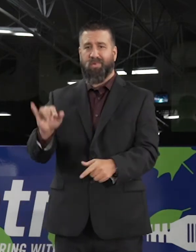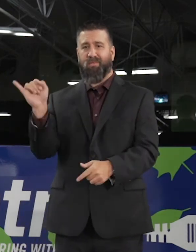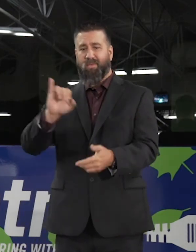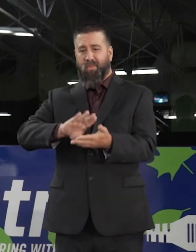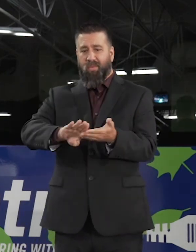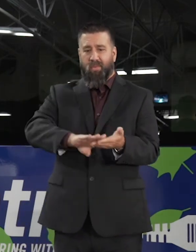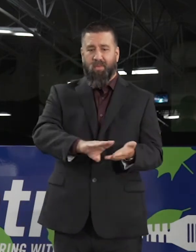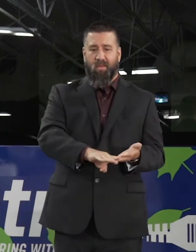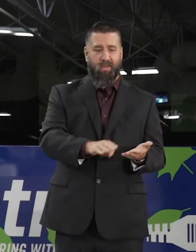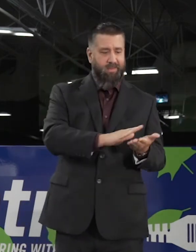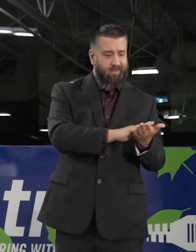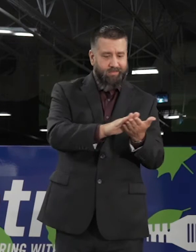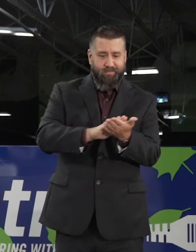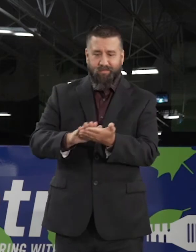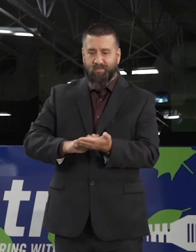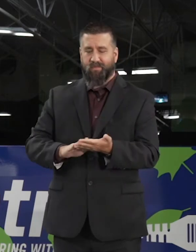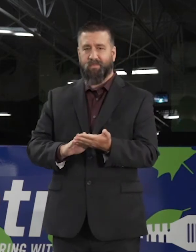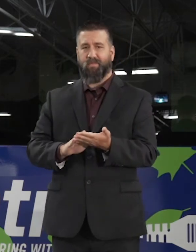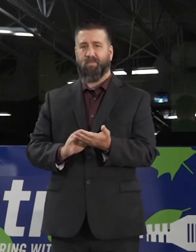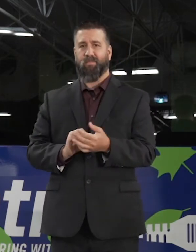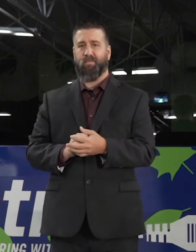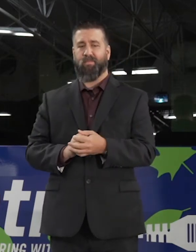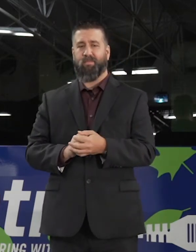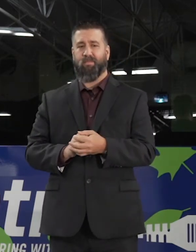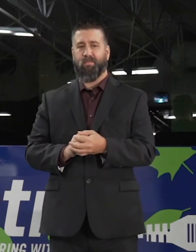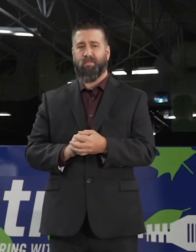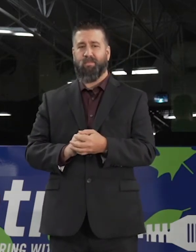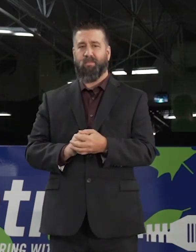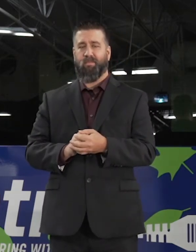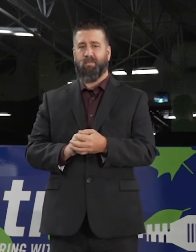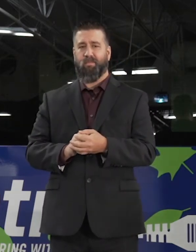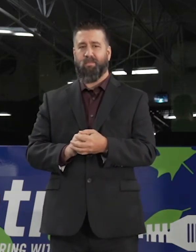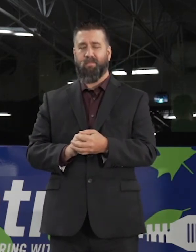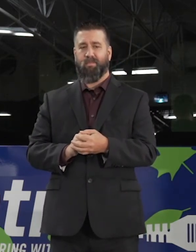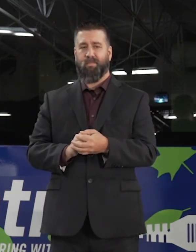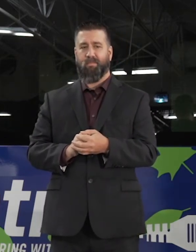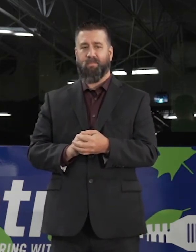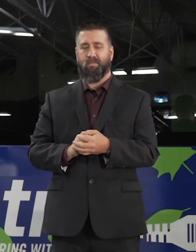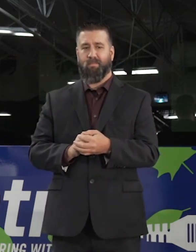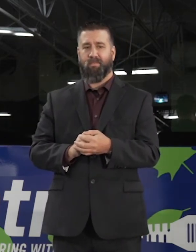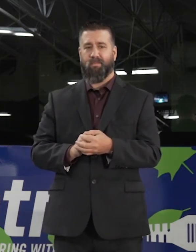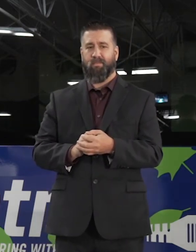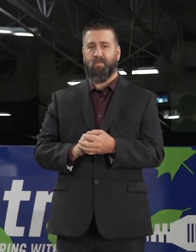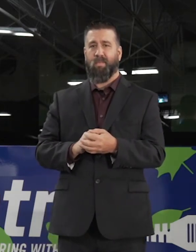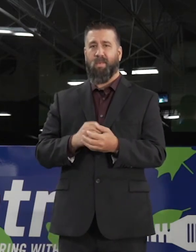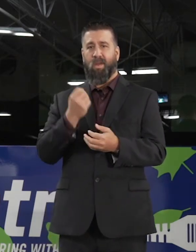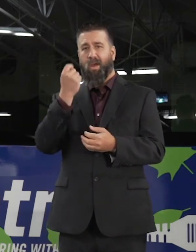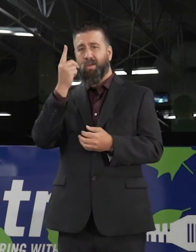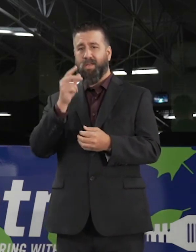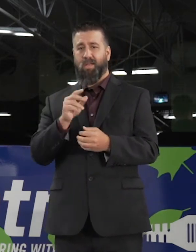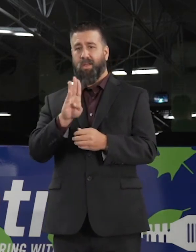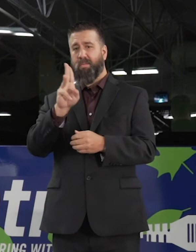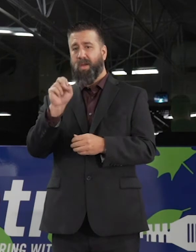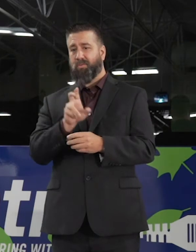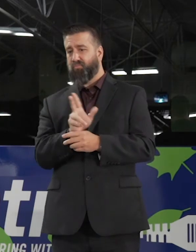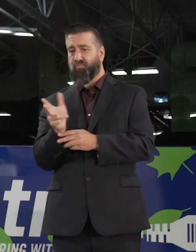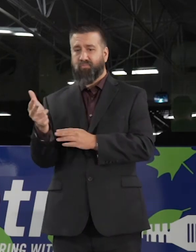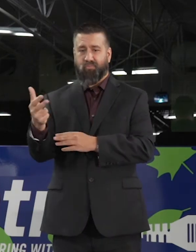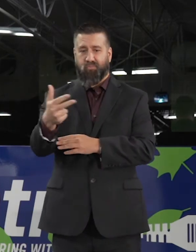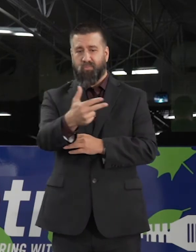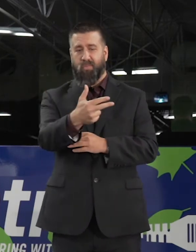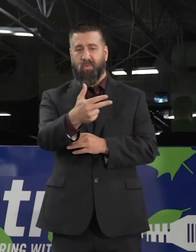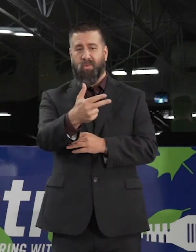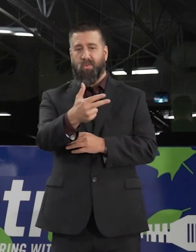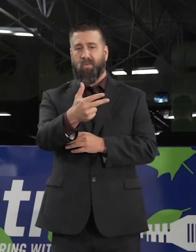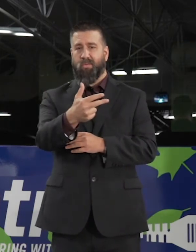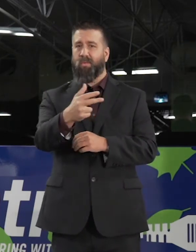over the surfaces of all those vehicles, even at the turn when these vehicles are turning on their routes, when they're out. We